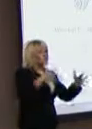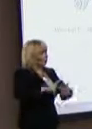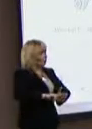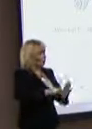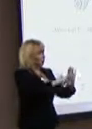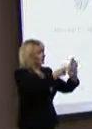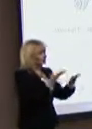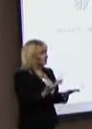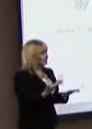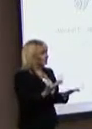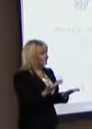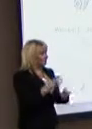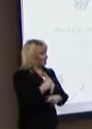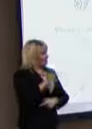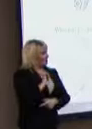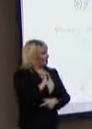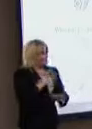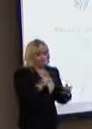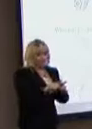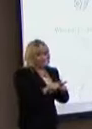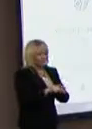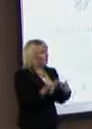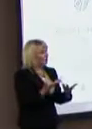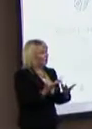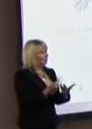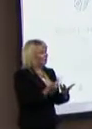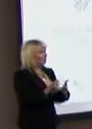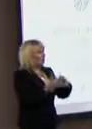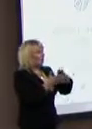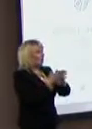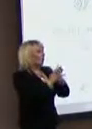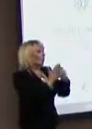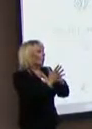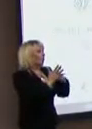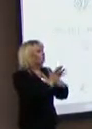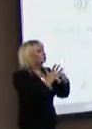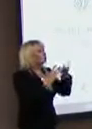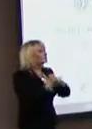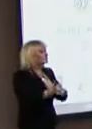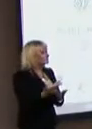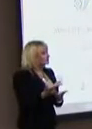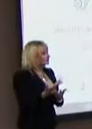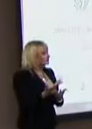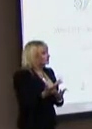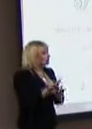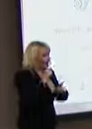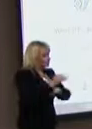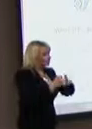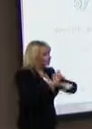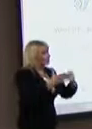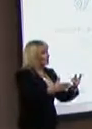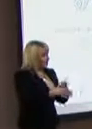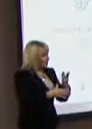Real owns, amongst other companies, Waitrose, one of the biggest supermarket chains. It's a social enterprise,